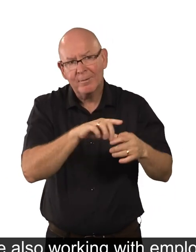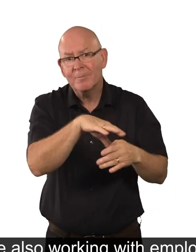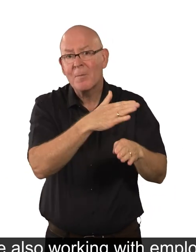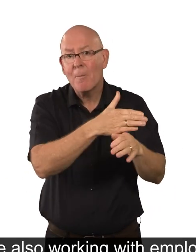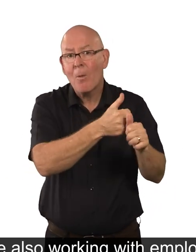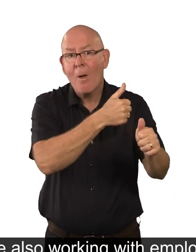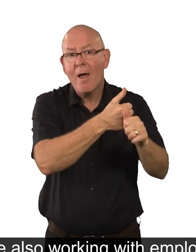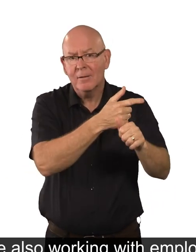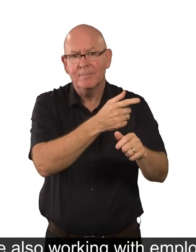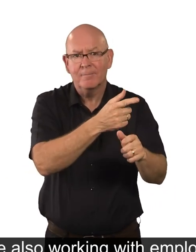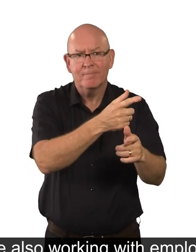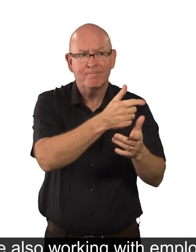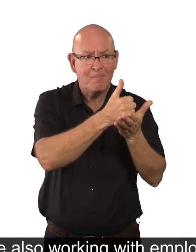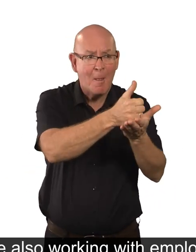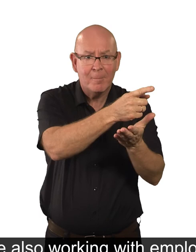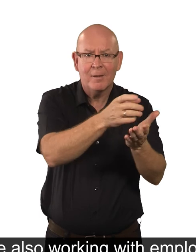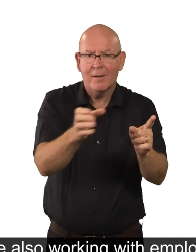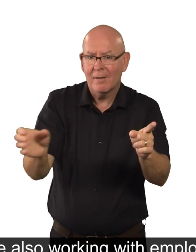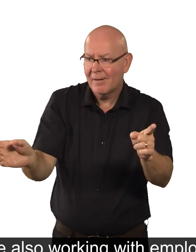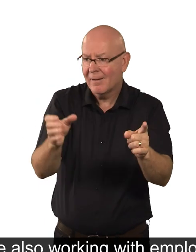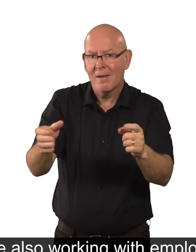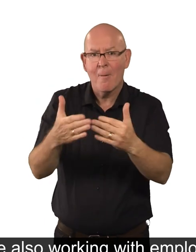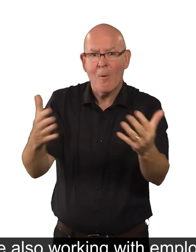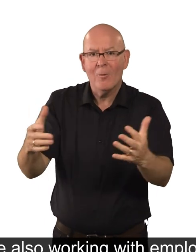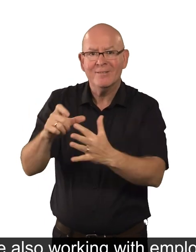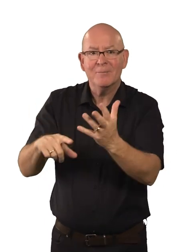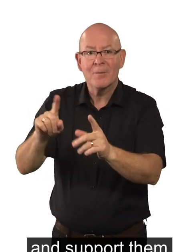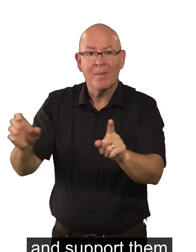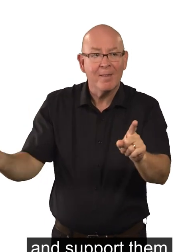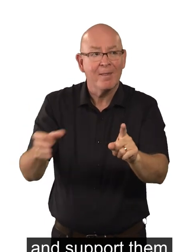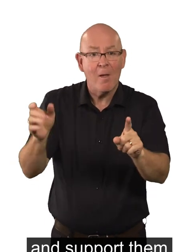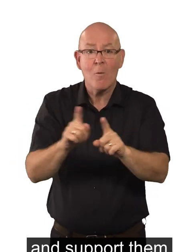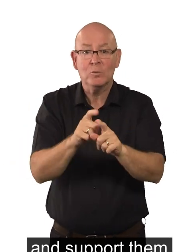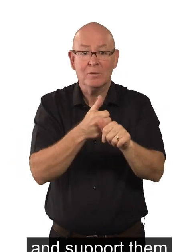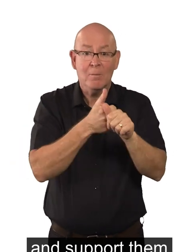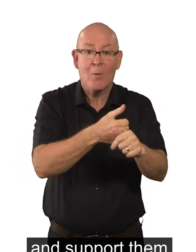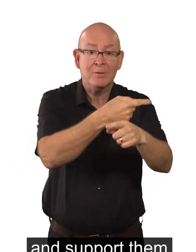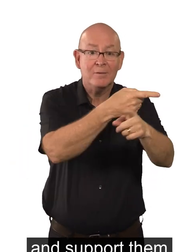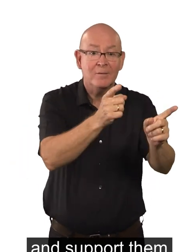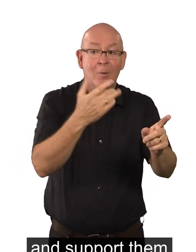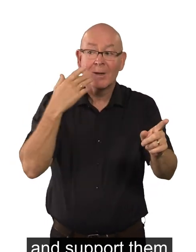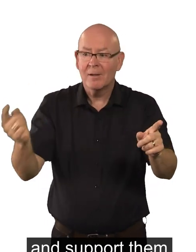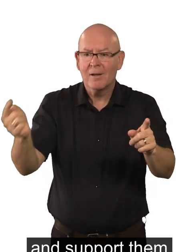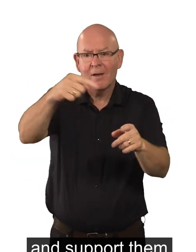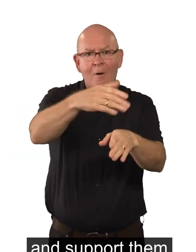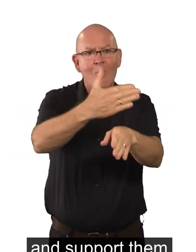working with employers to help them employ more disabled people and support them while they are working.